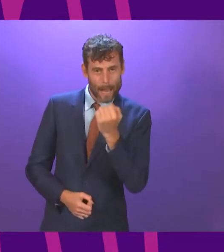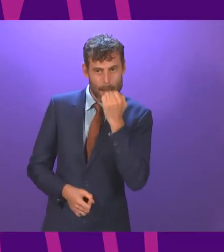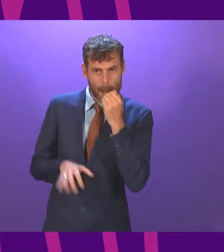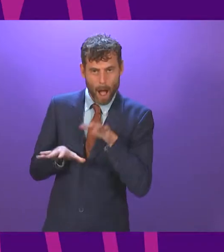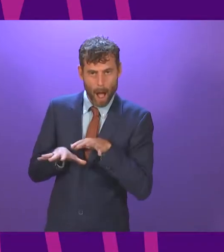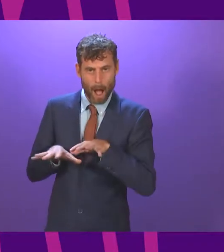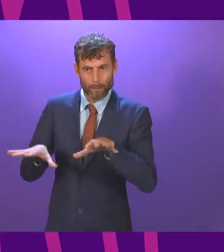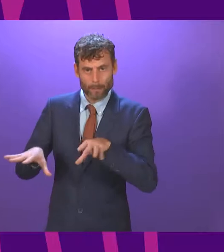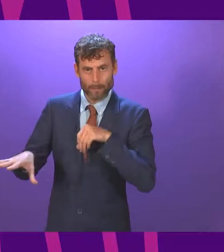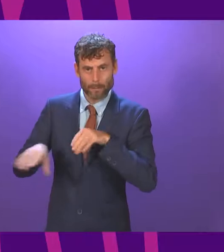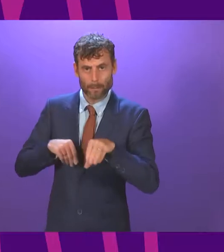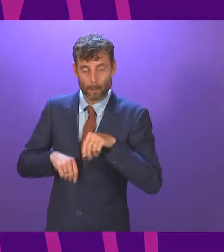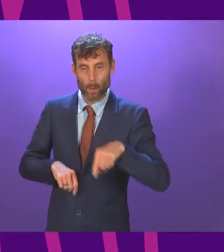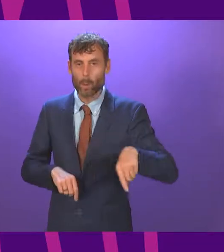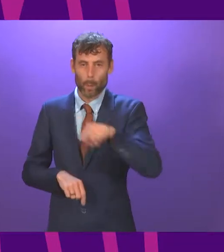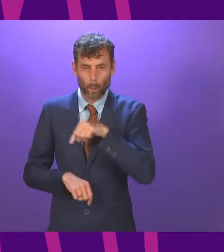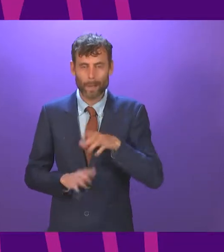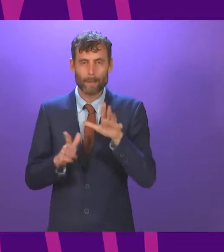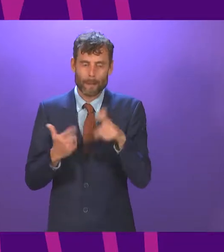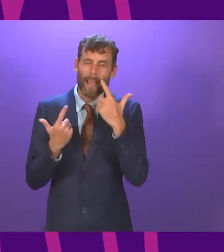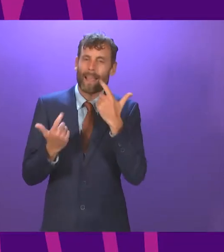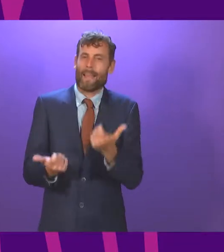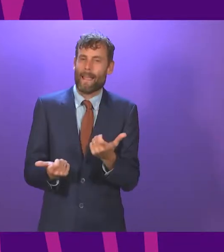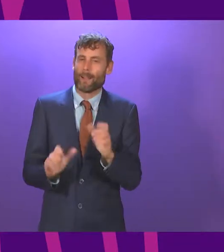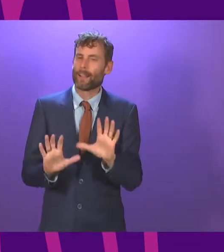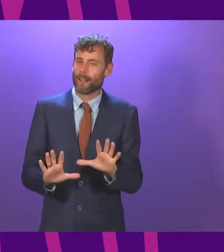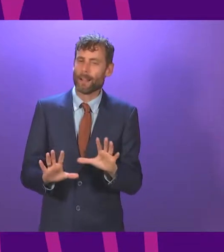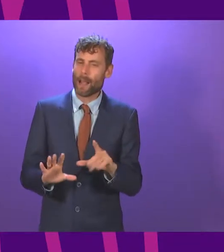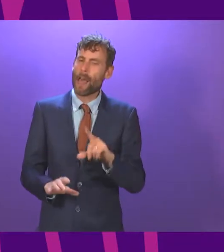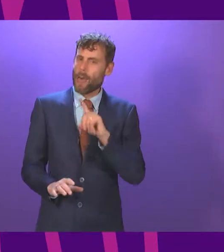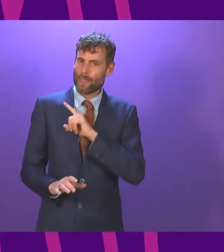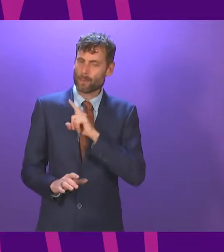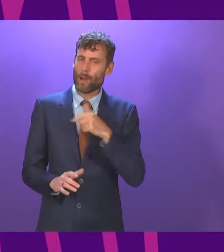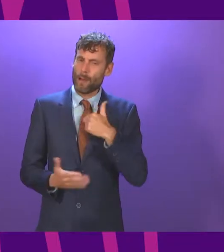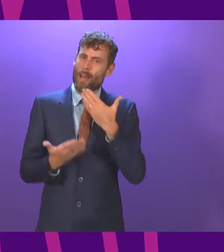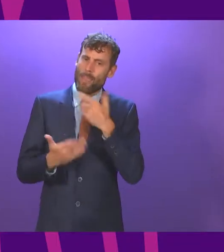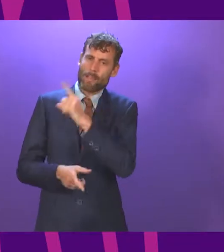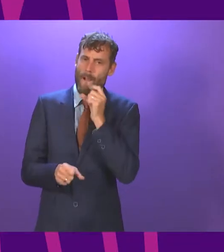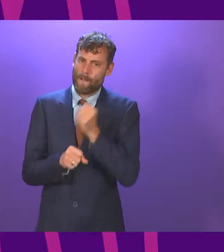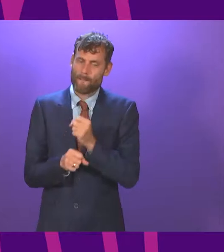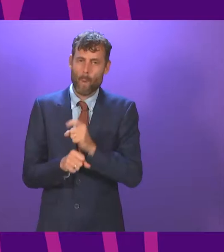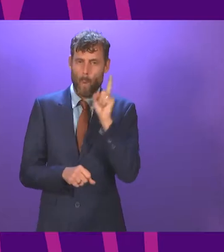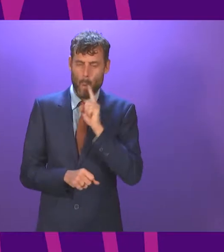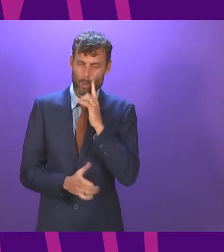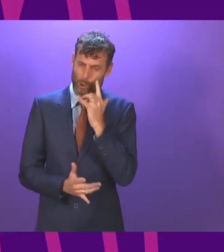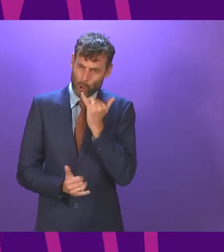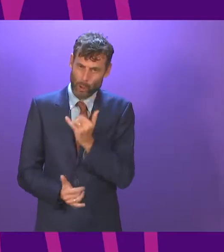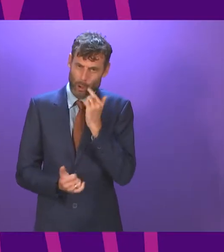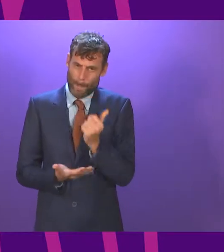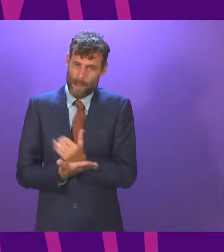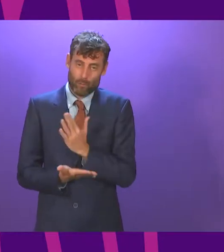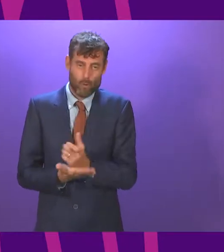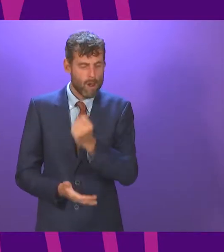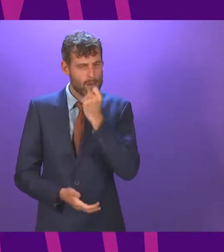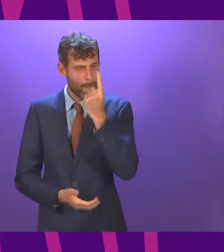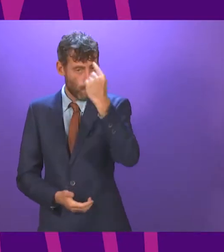that's why I continue to be grateful for this government for being measured and ensuring that public health remains central